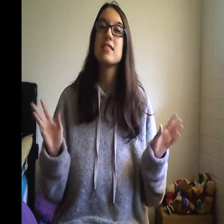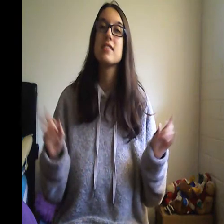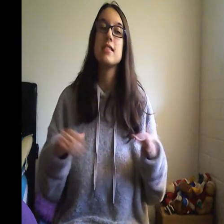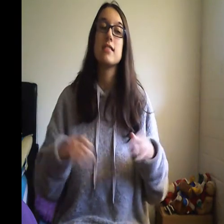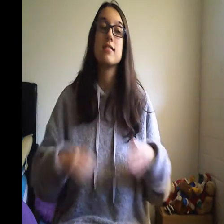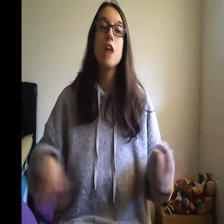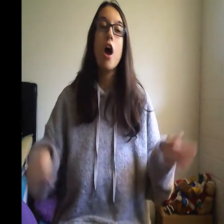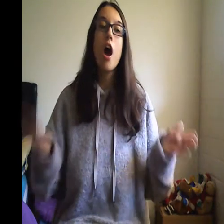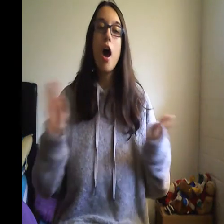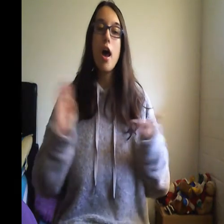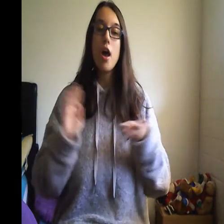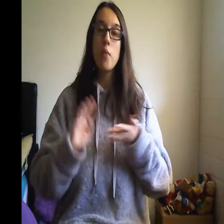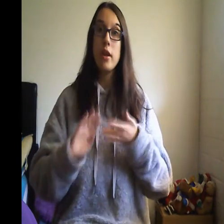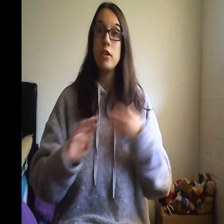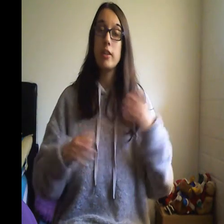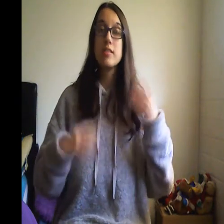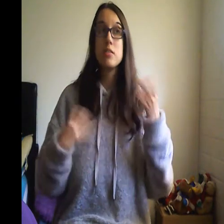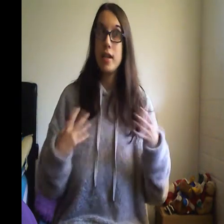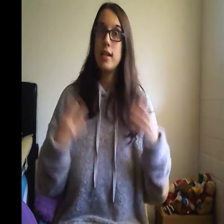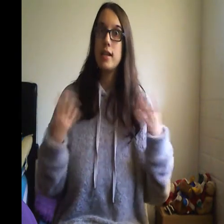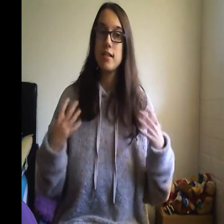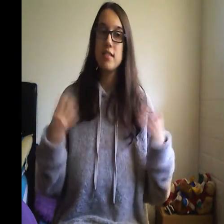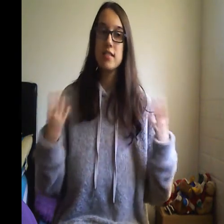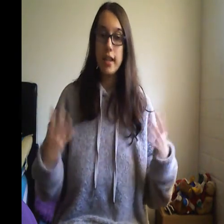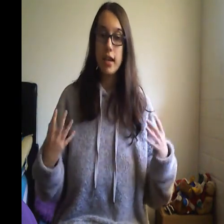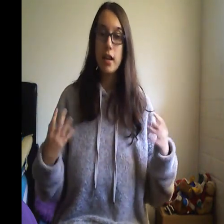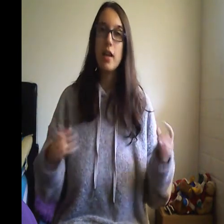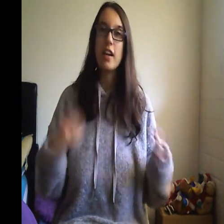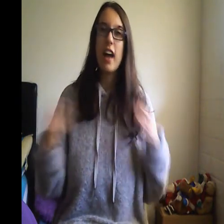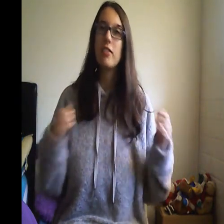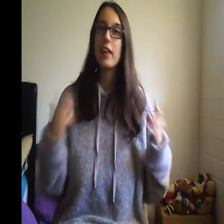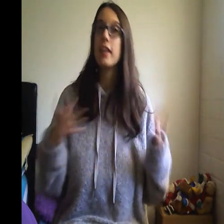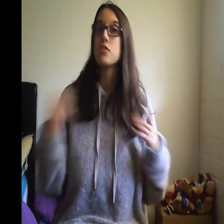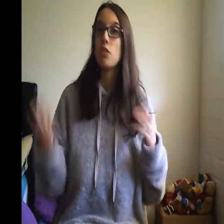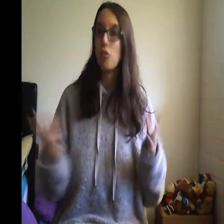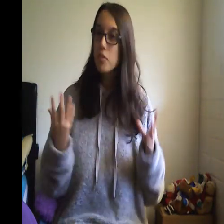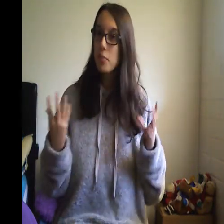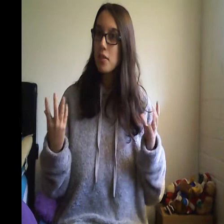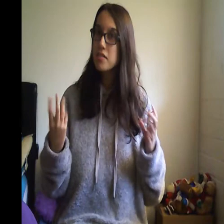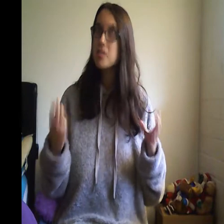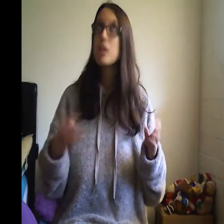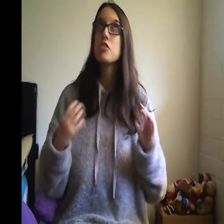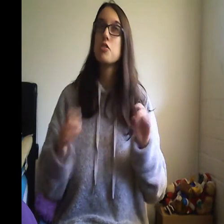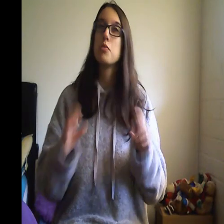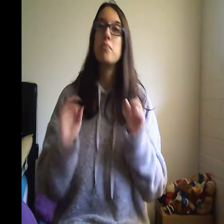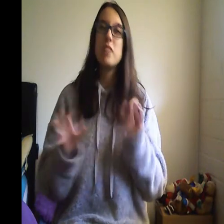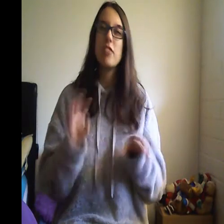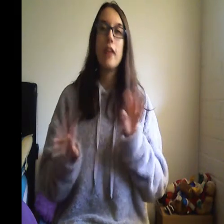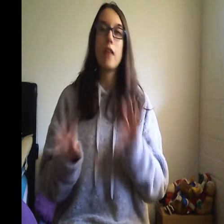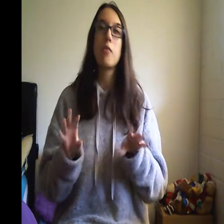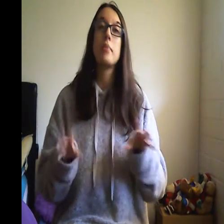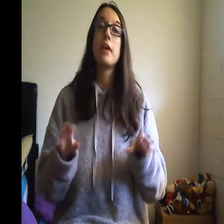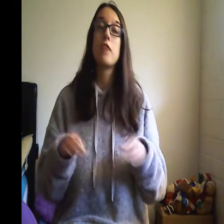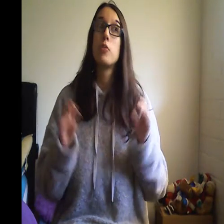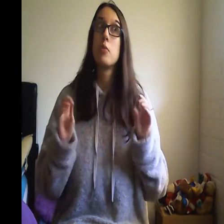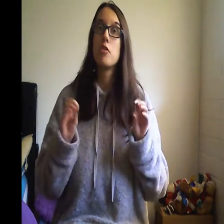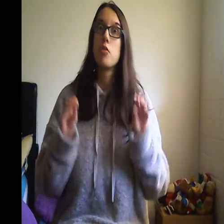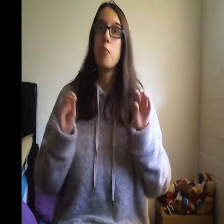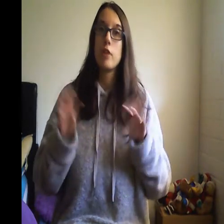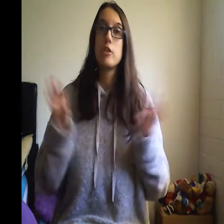when you're like spitting into the sink it kind of like it gets all over the place so you definitely kind of want to be careful with where you're spitting